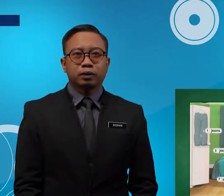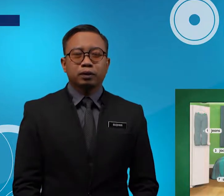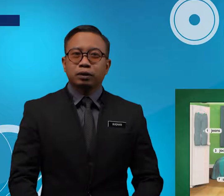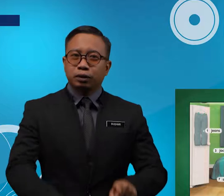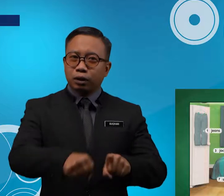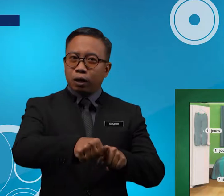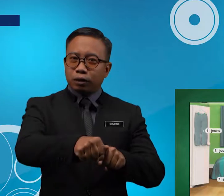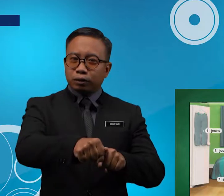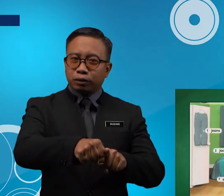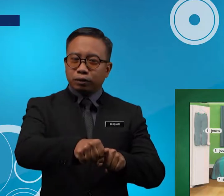socks,